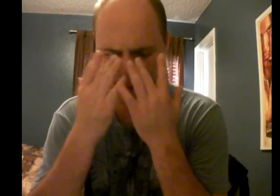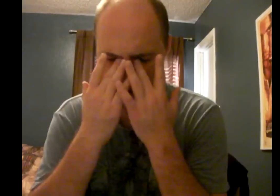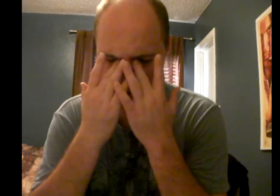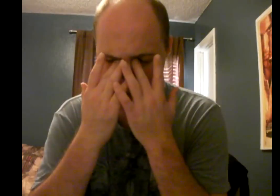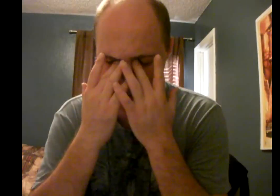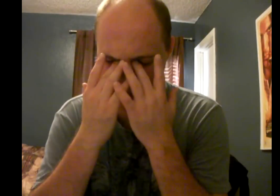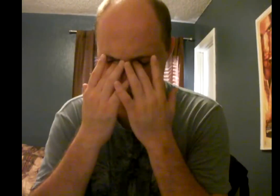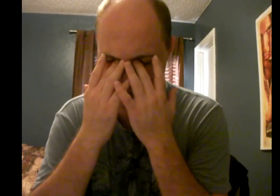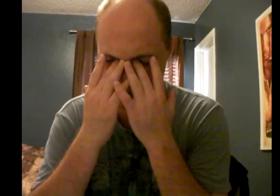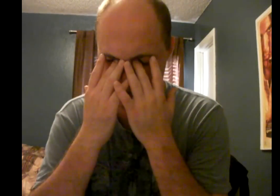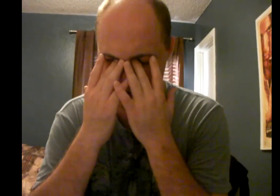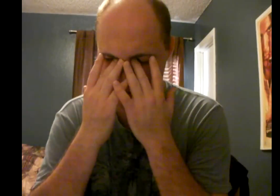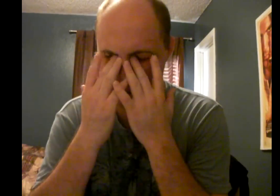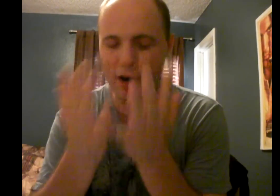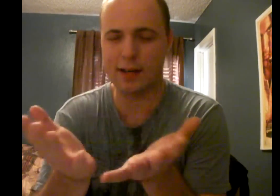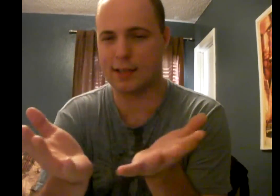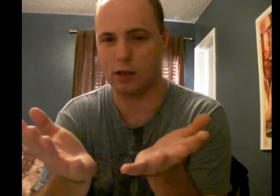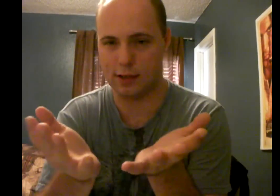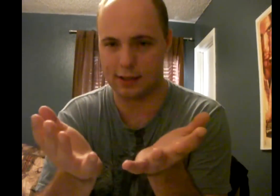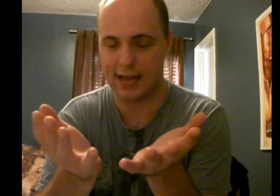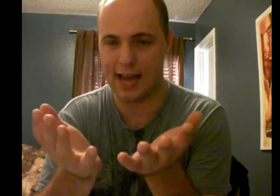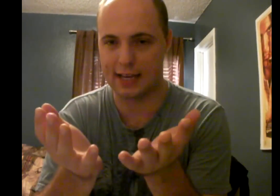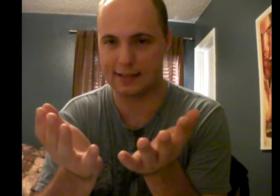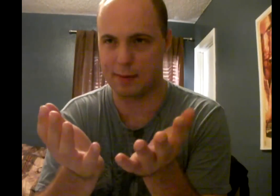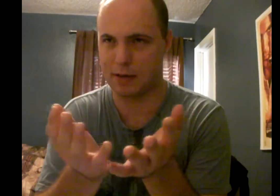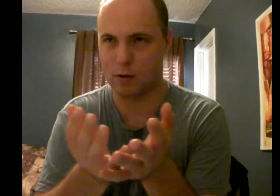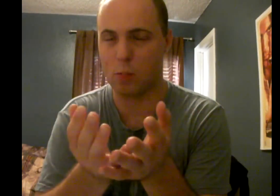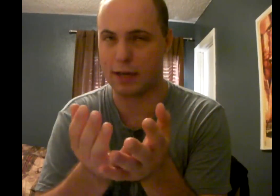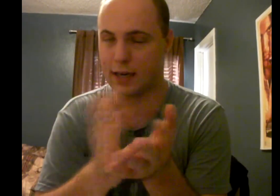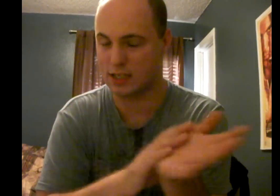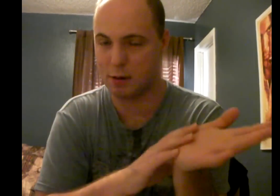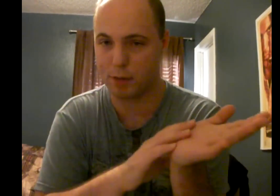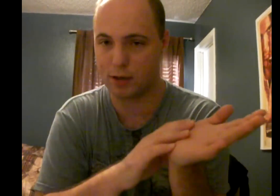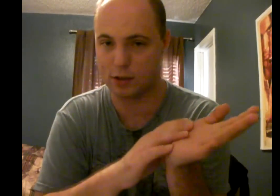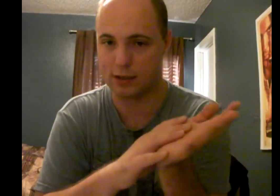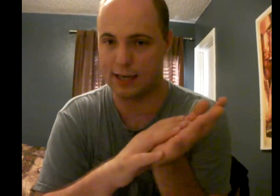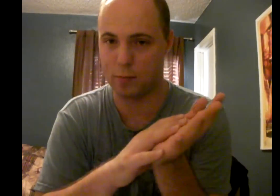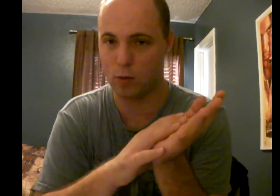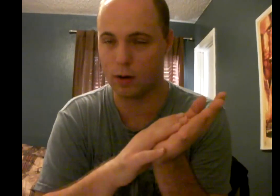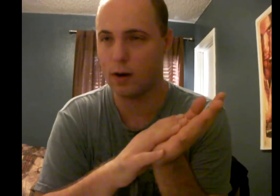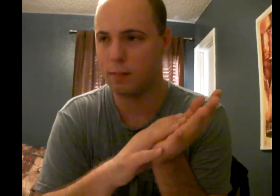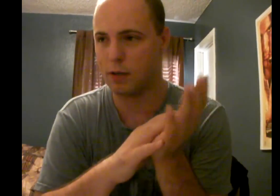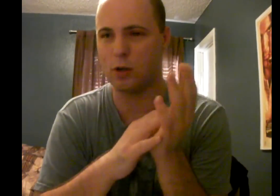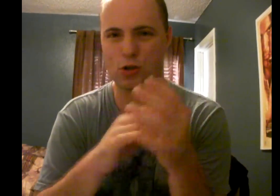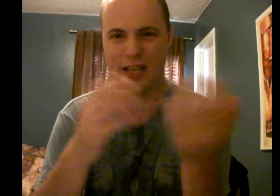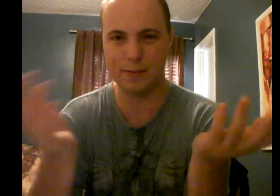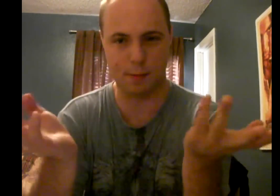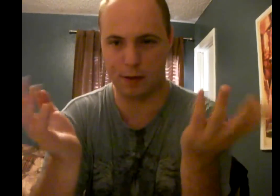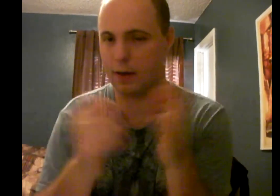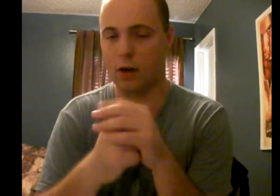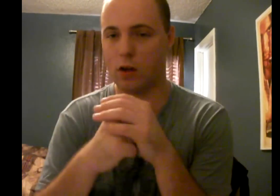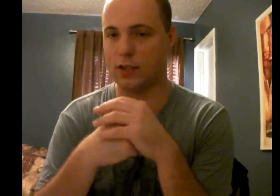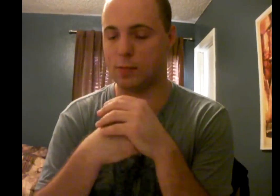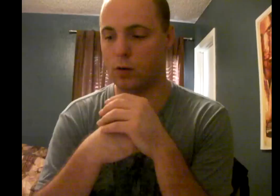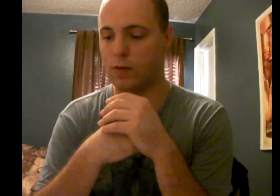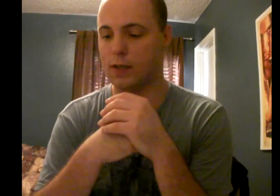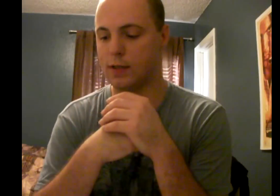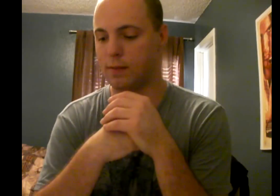But there's much less Paris Hilton gags. I mean, nobody cares about Paris Hilton anymore. But, you she keeps appearing in all these movies.